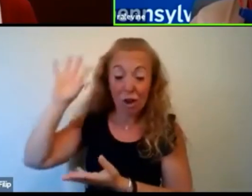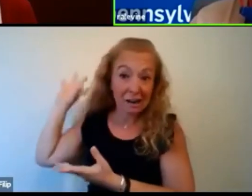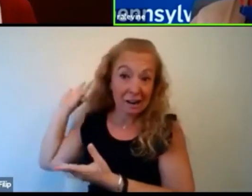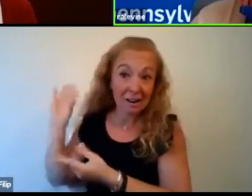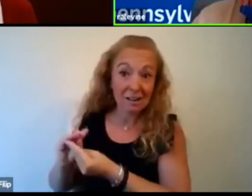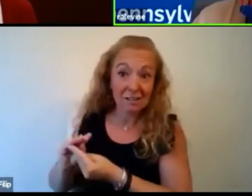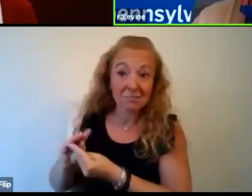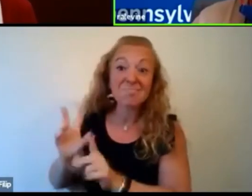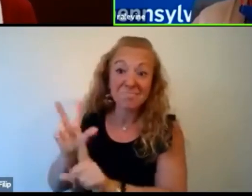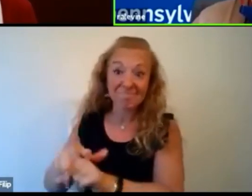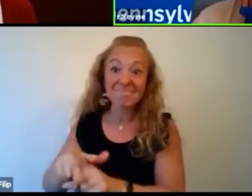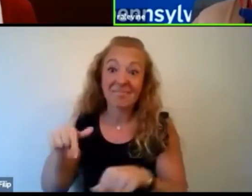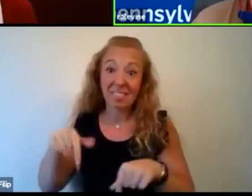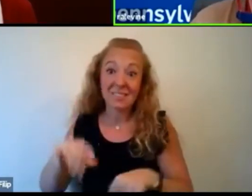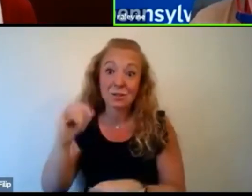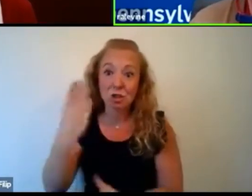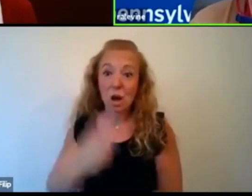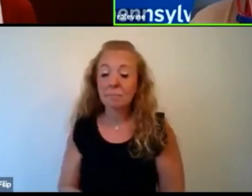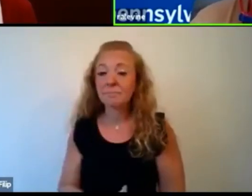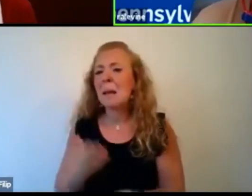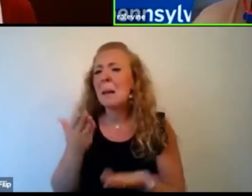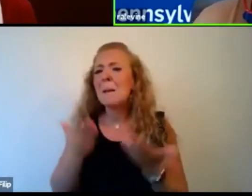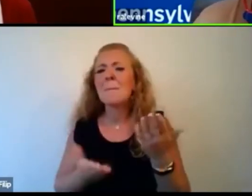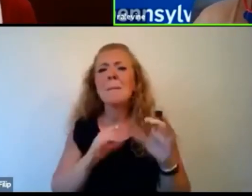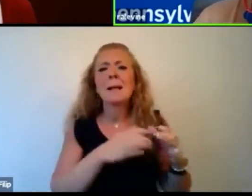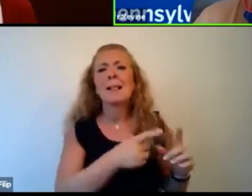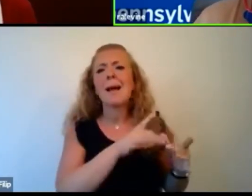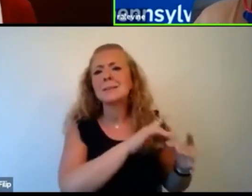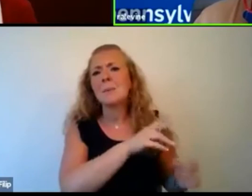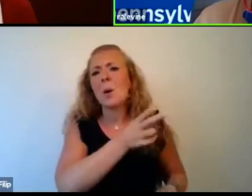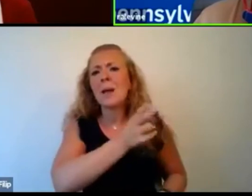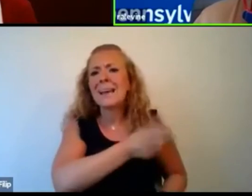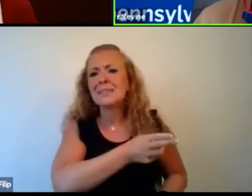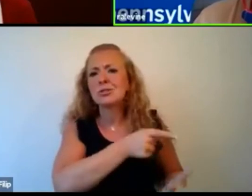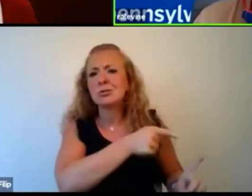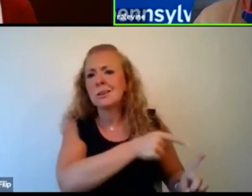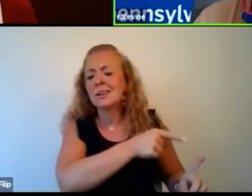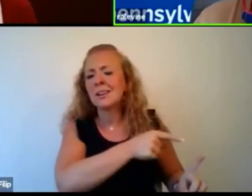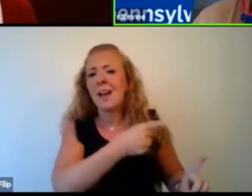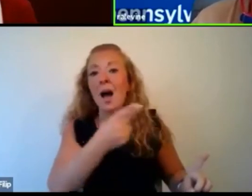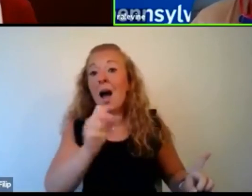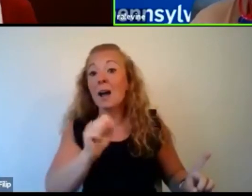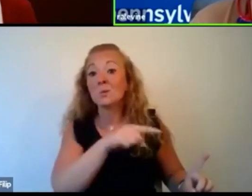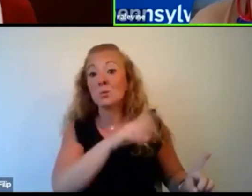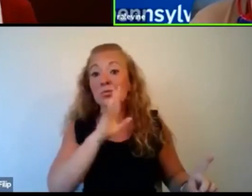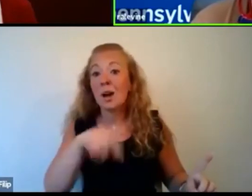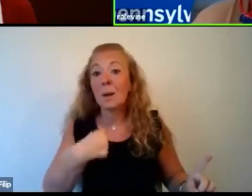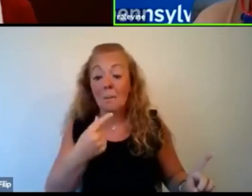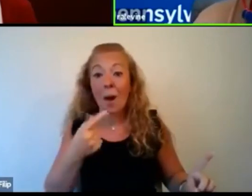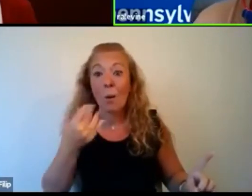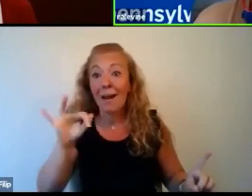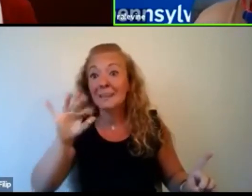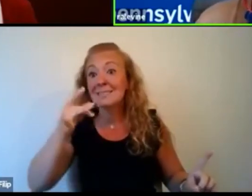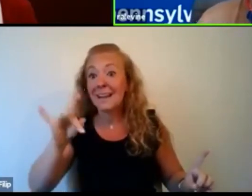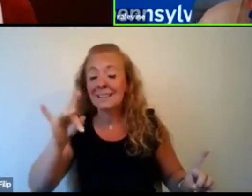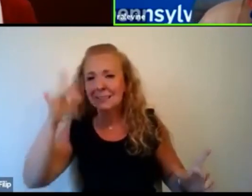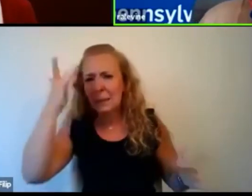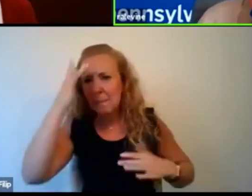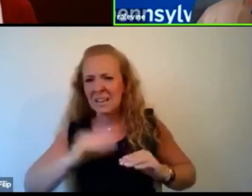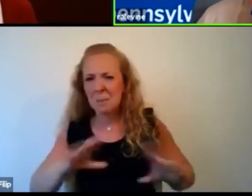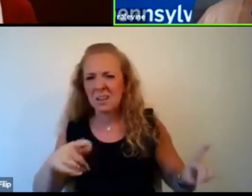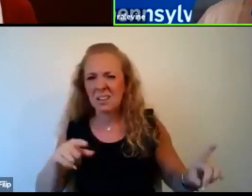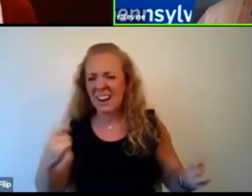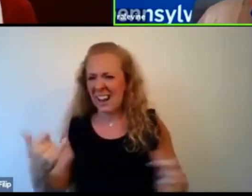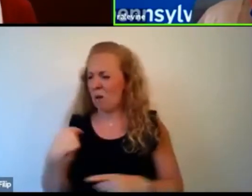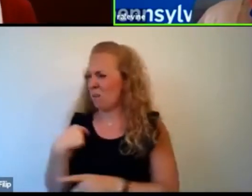job. So maybe it was a history class about the, you know, in high school, about the global pandemic. And it's like, well, how do I know that?